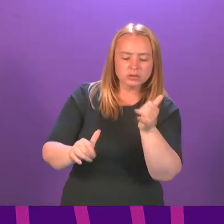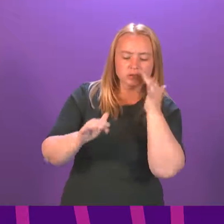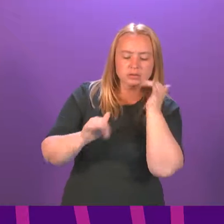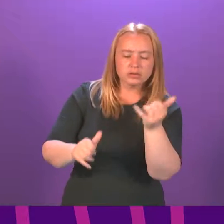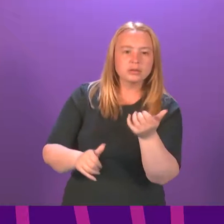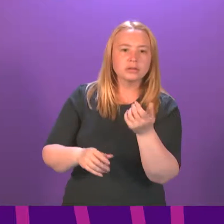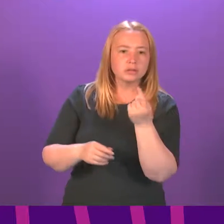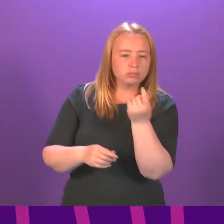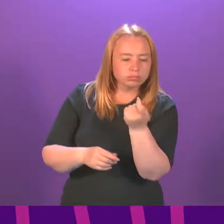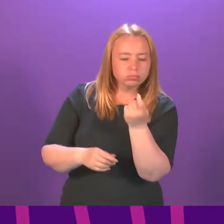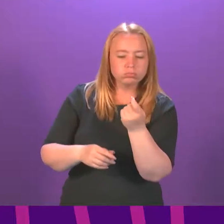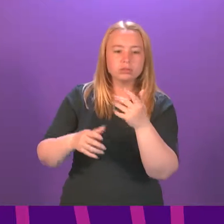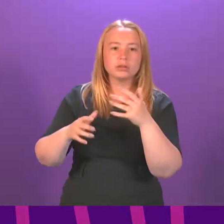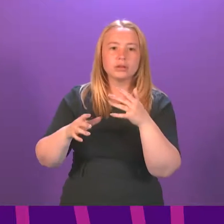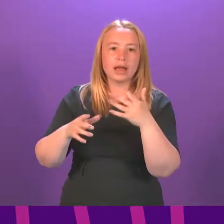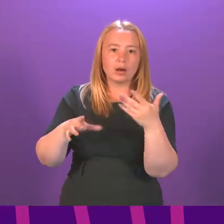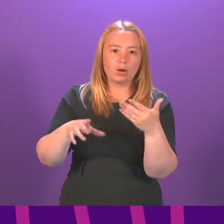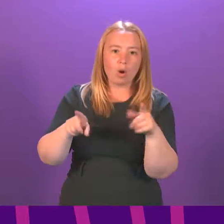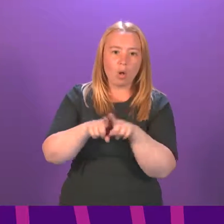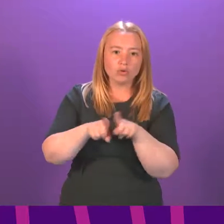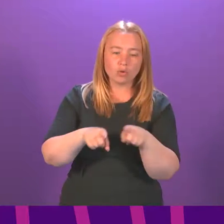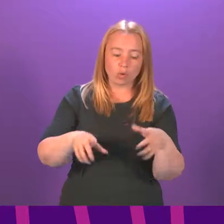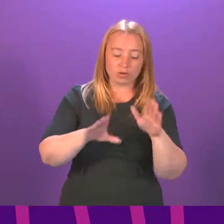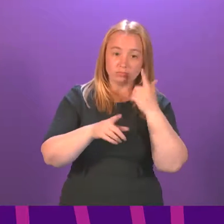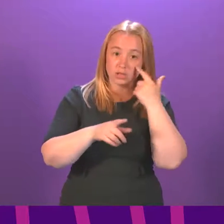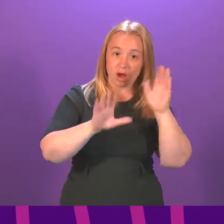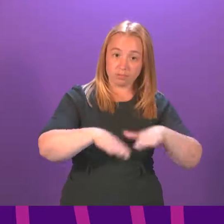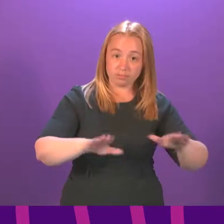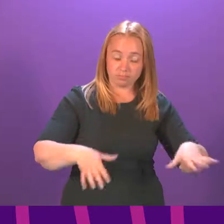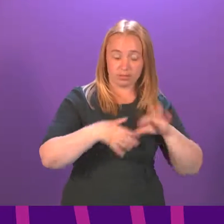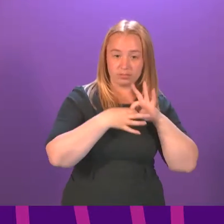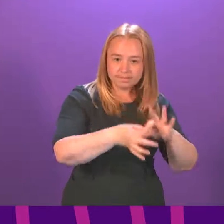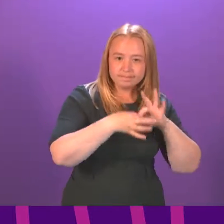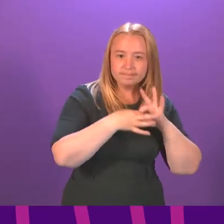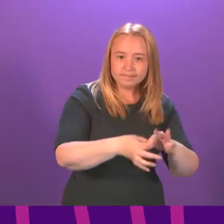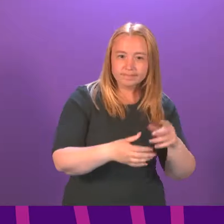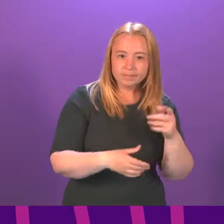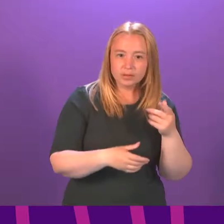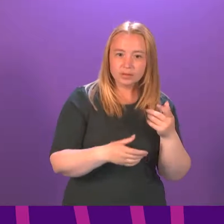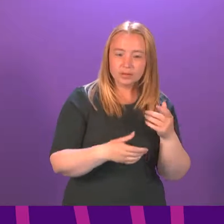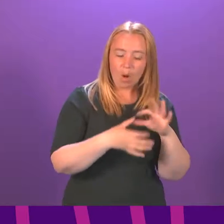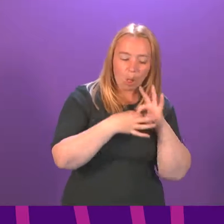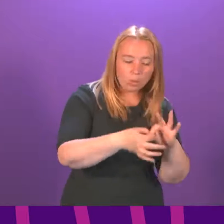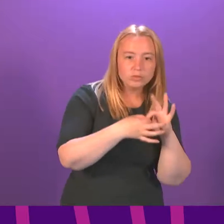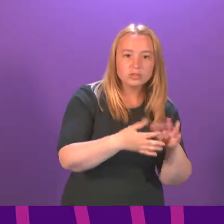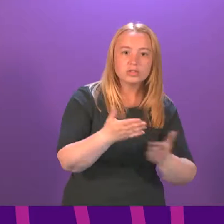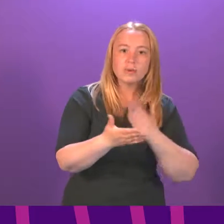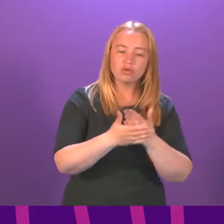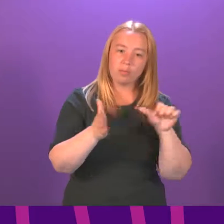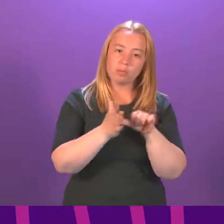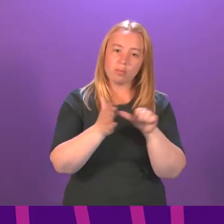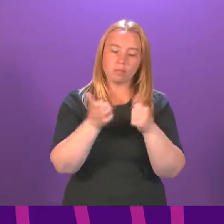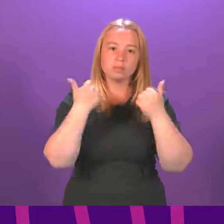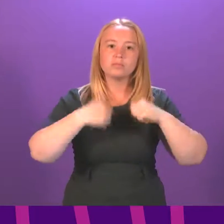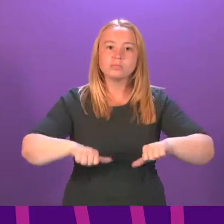importantly working with young people themselves to ensure that when we're looking at what the solutions to this might be and how we would tackle this problem, we're